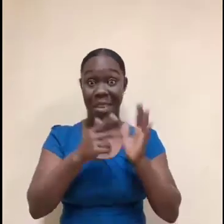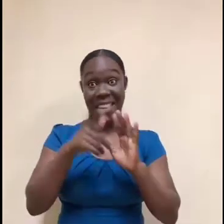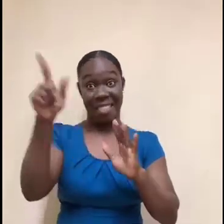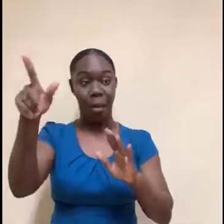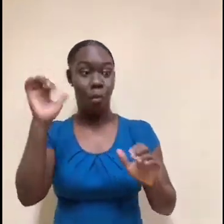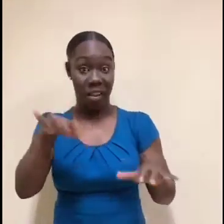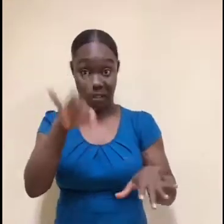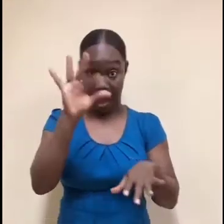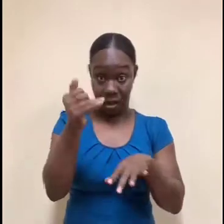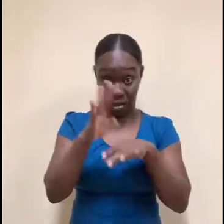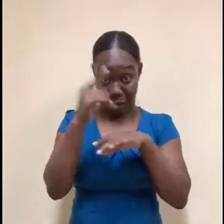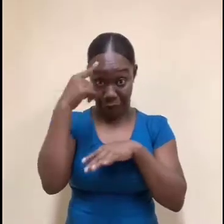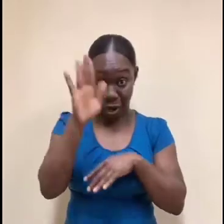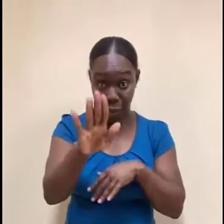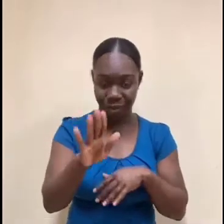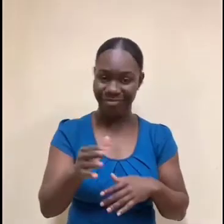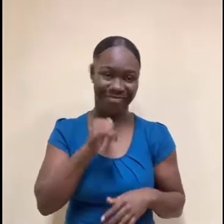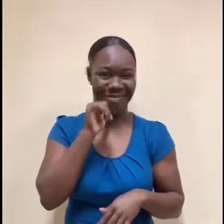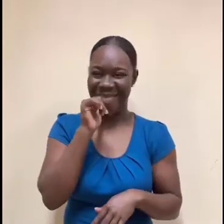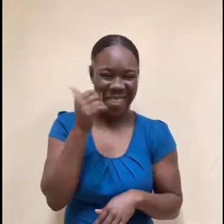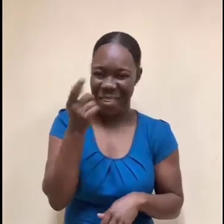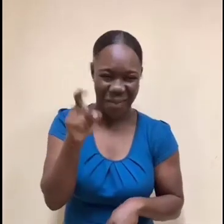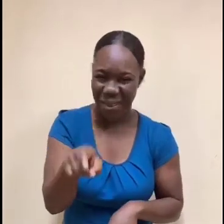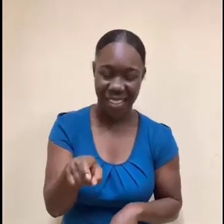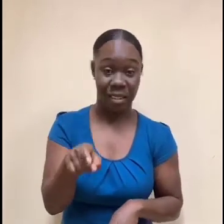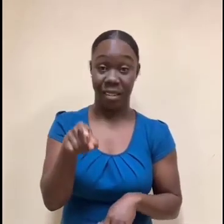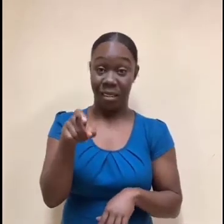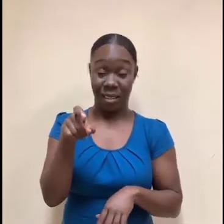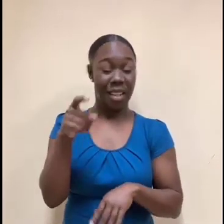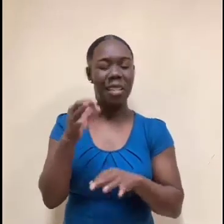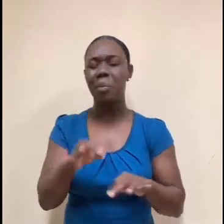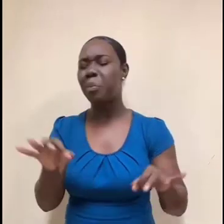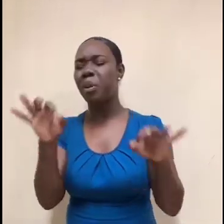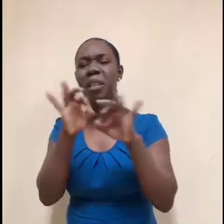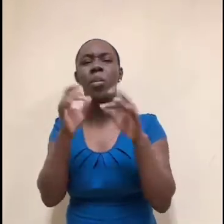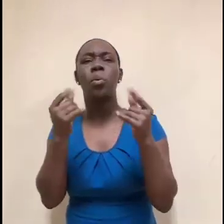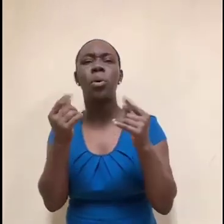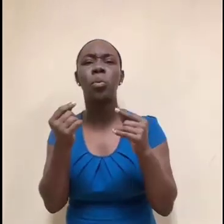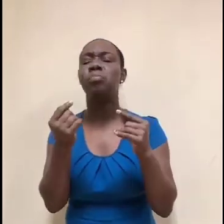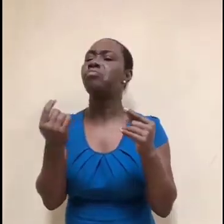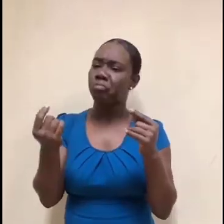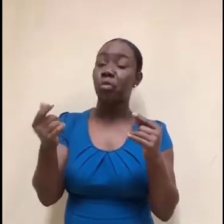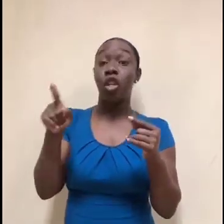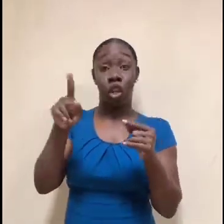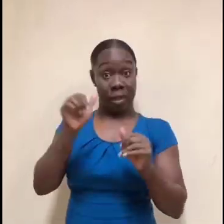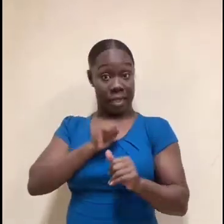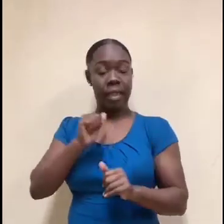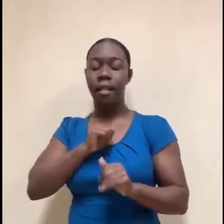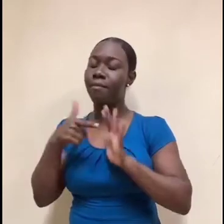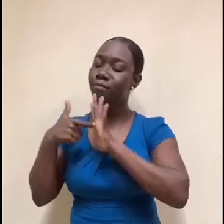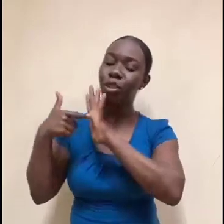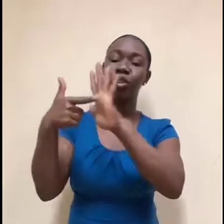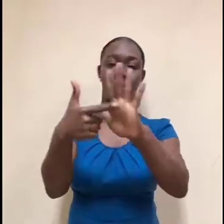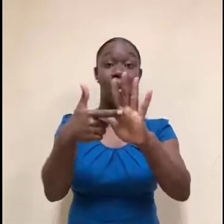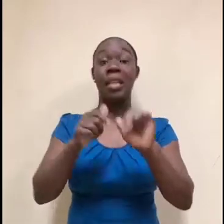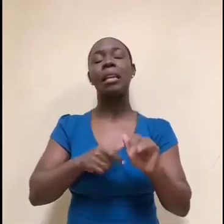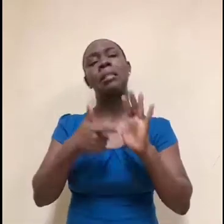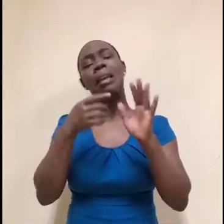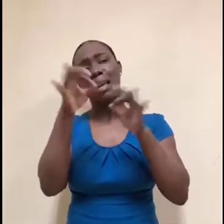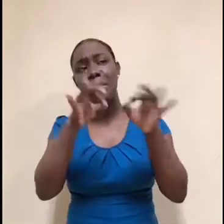forensics tool, or I'm learning this thing in pen testing, or just I'm learning compliance. And here's a topic I'm learning right now. Or here's me studying for my